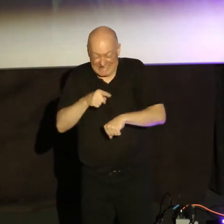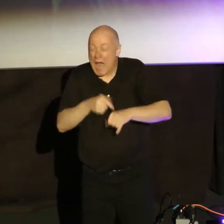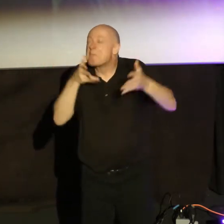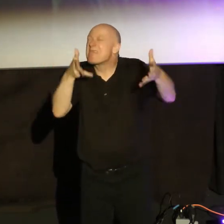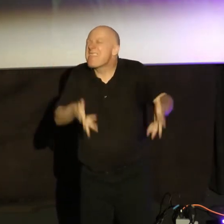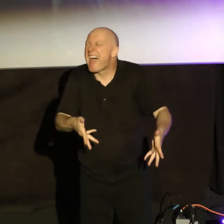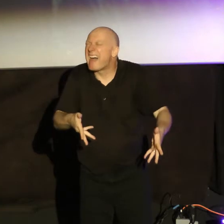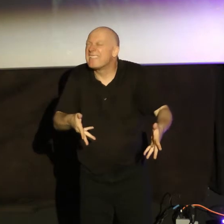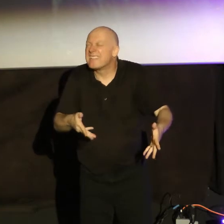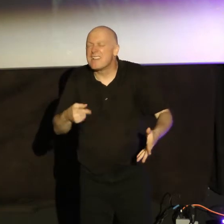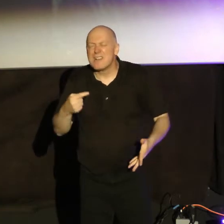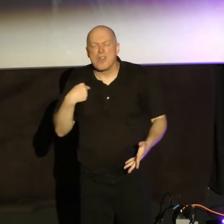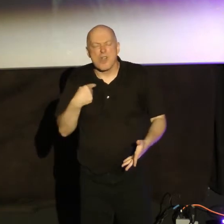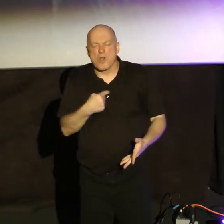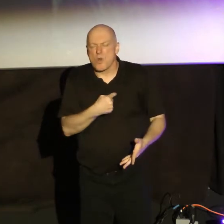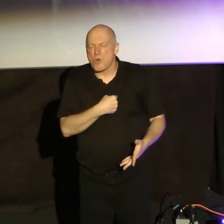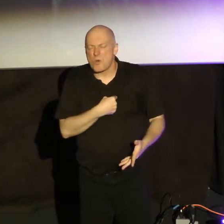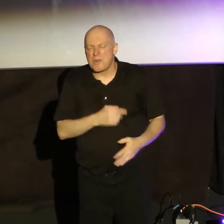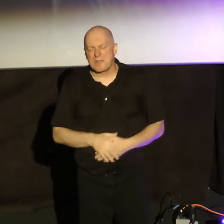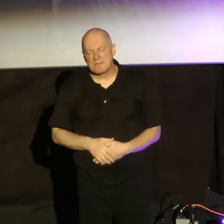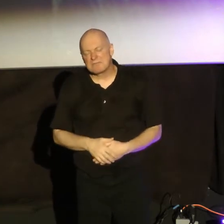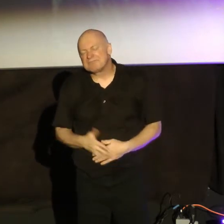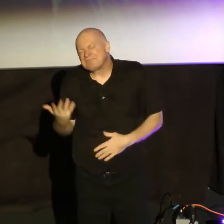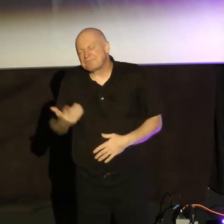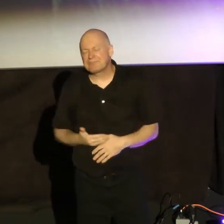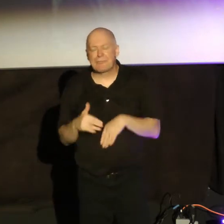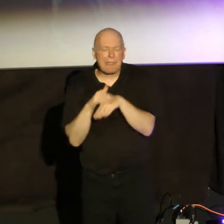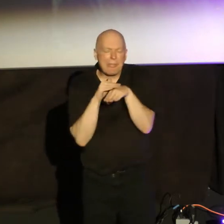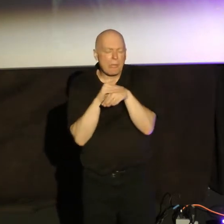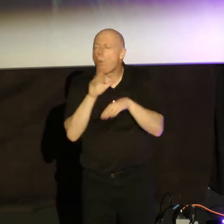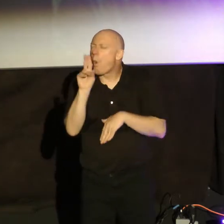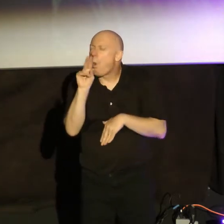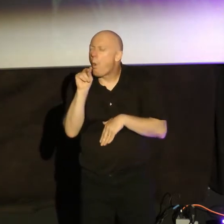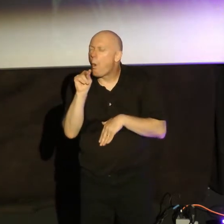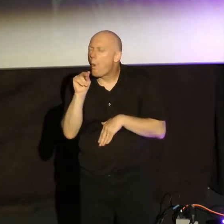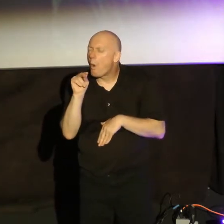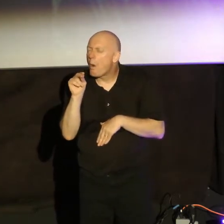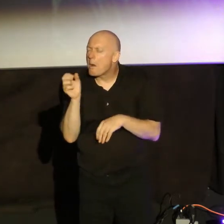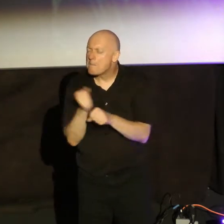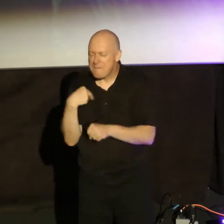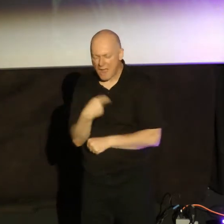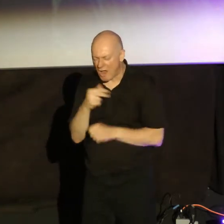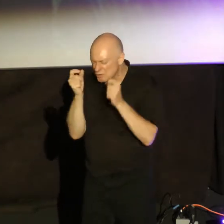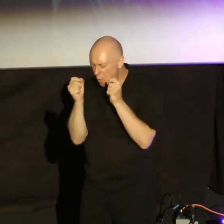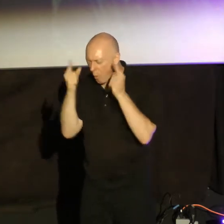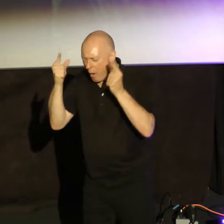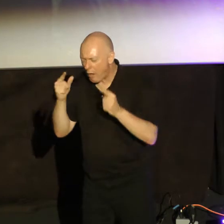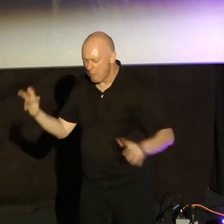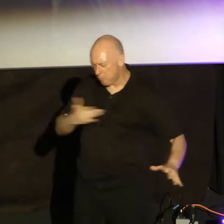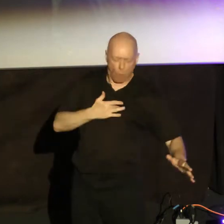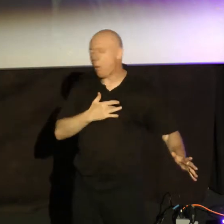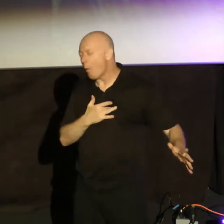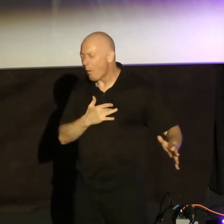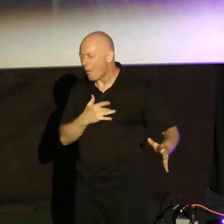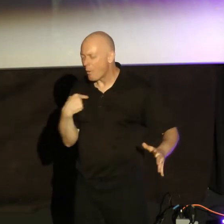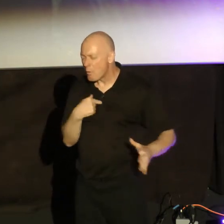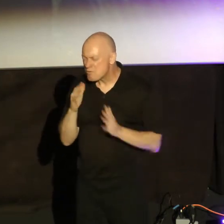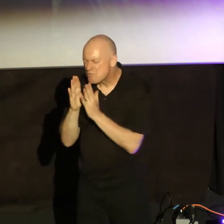that we would not take it lightly. We pray that you would waken us and stir us and move us. We pray that it would not be